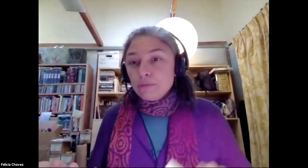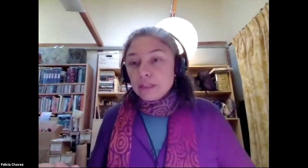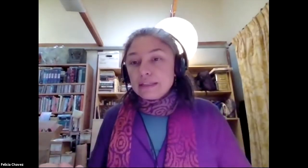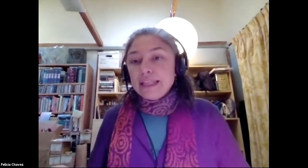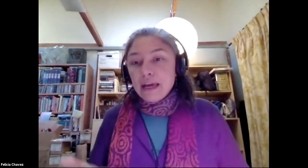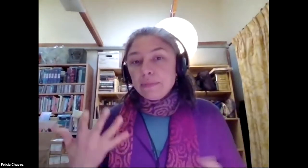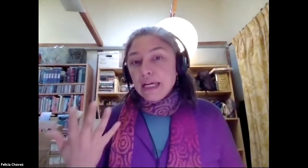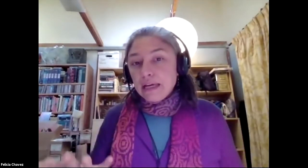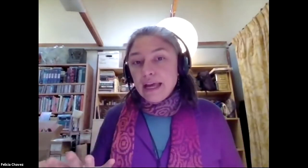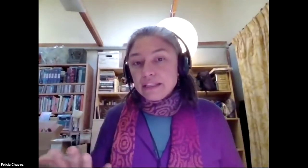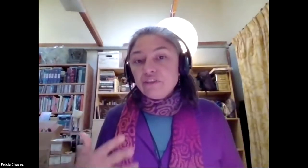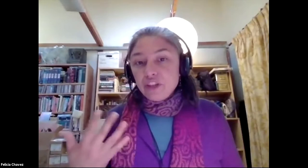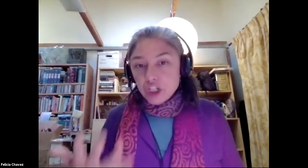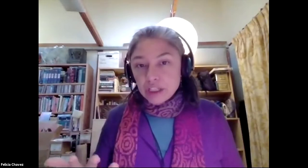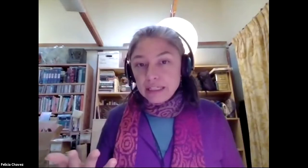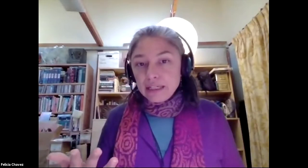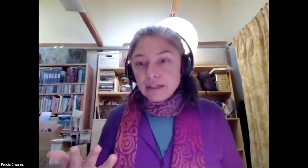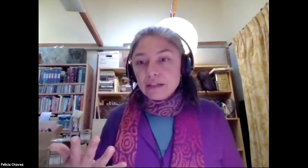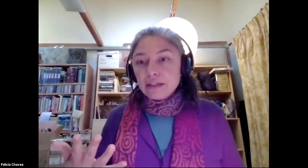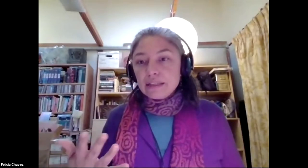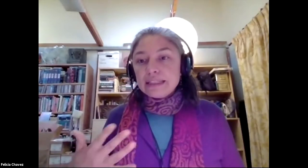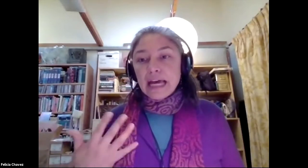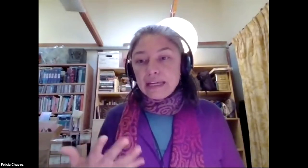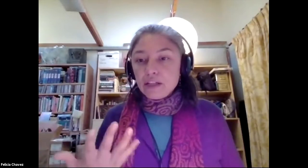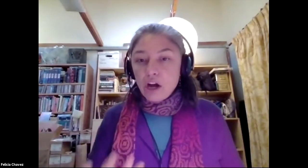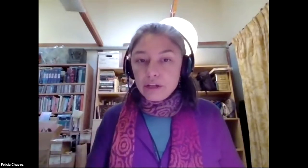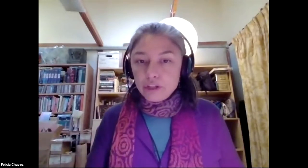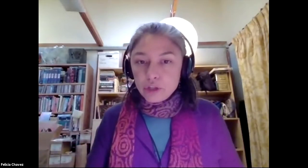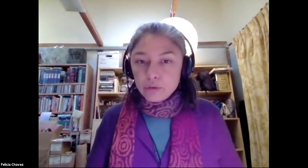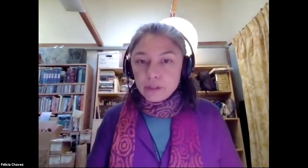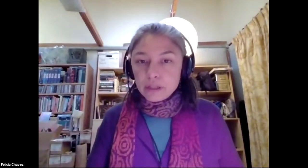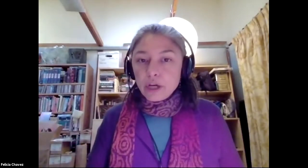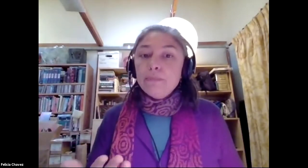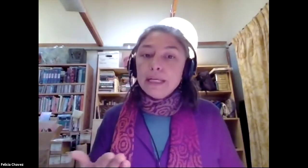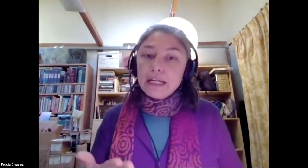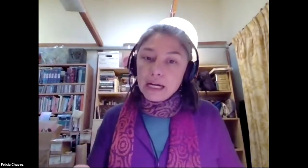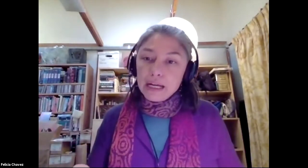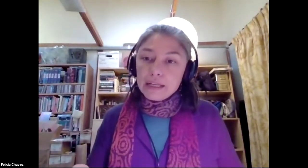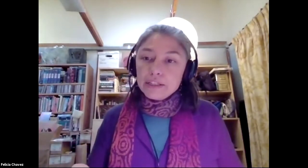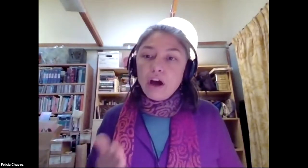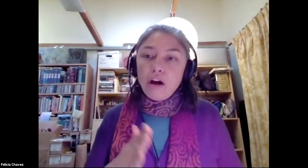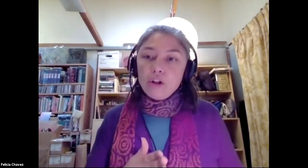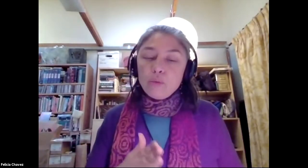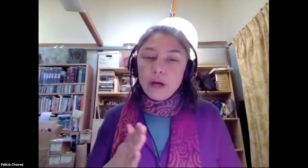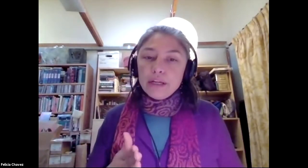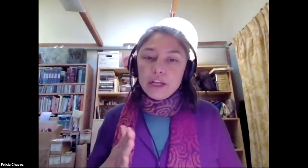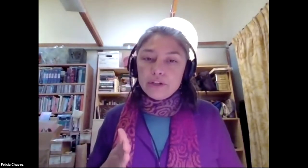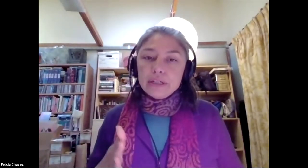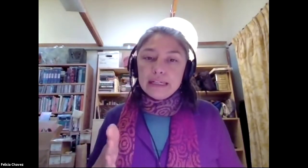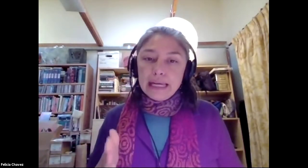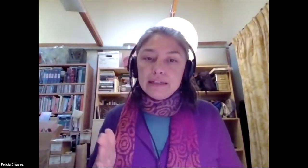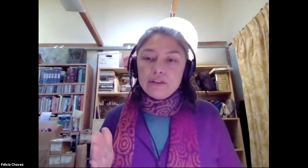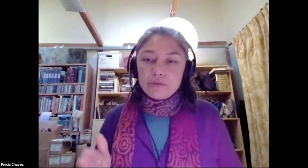zambia has officially signed on to because all 193